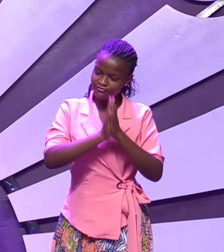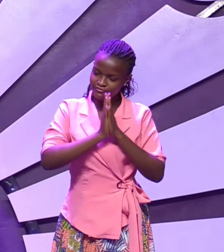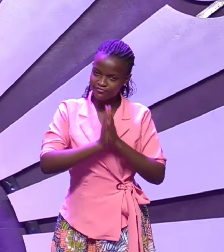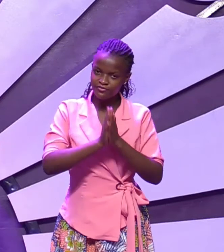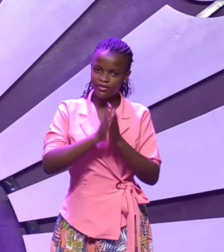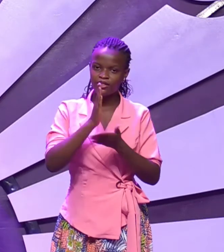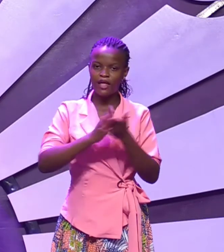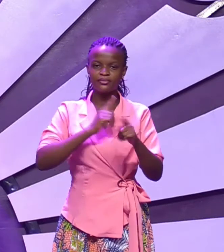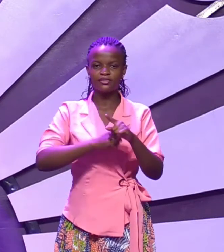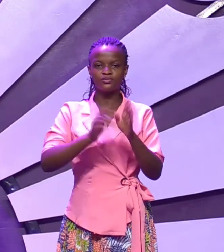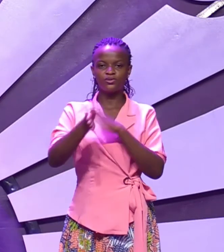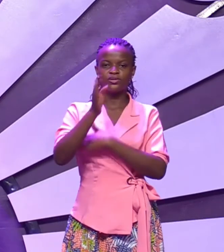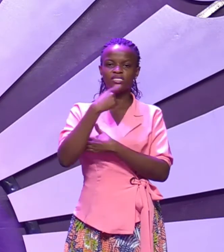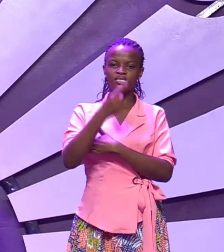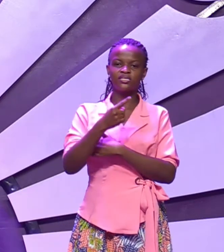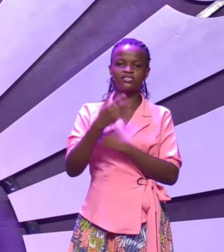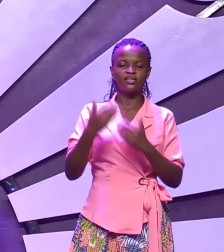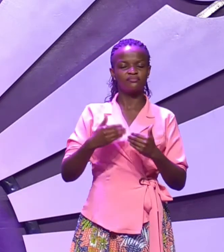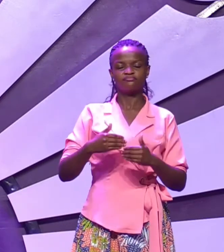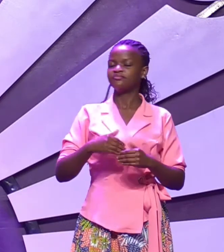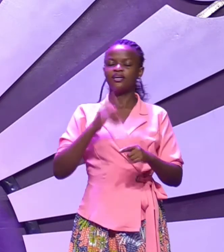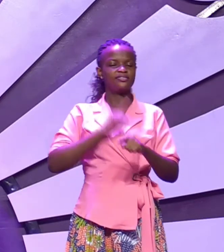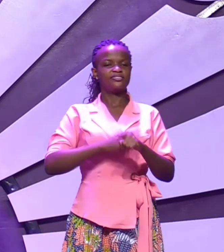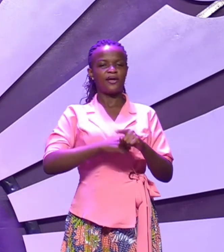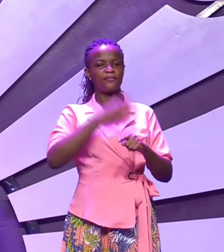sometimes God says it's time to come home